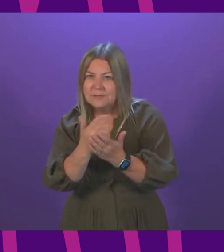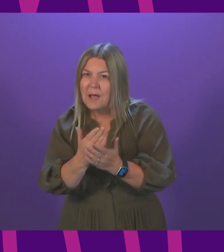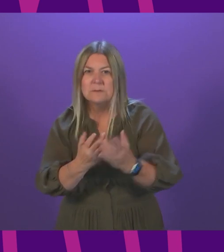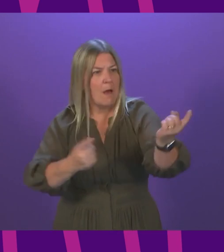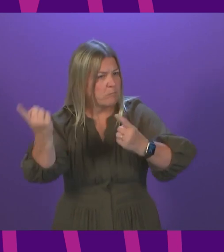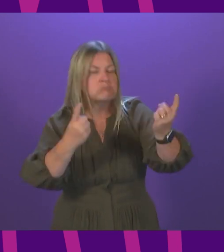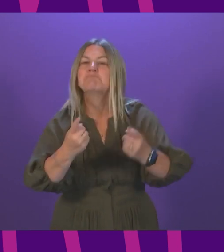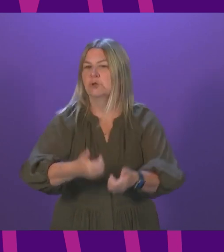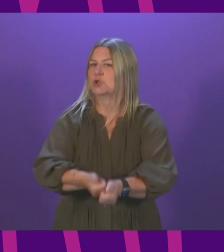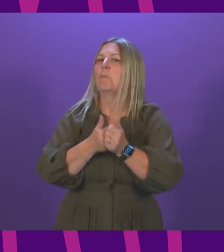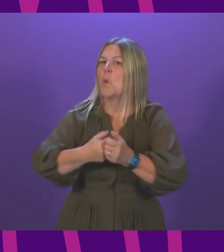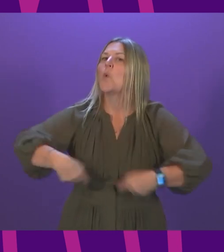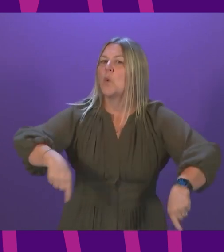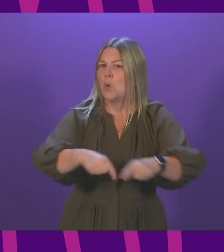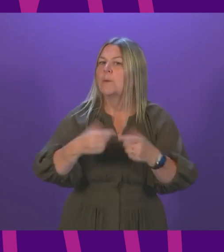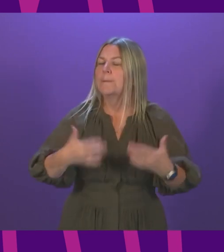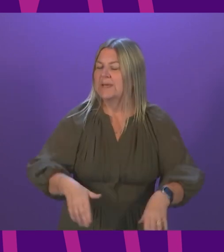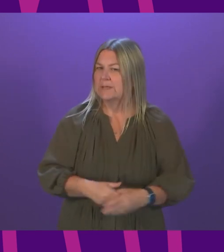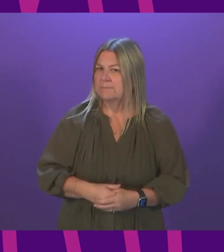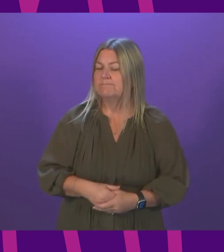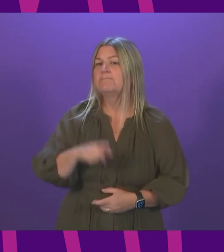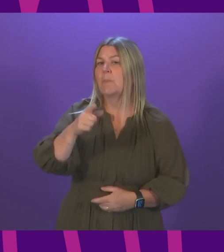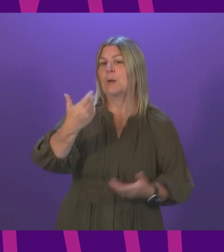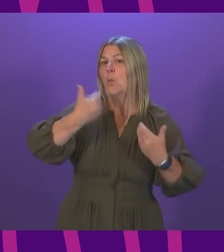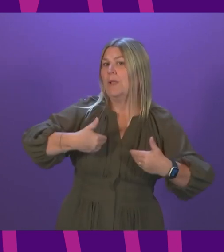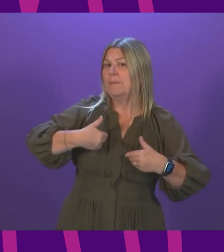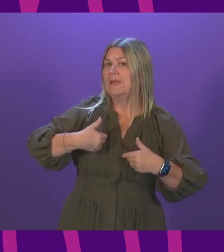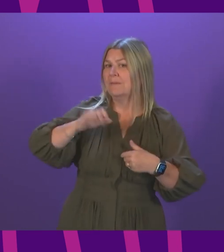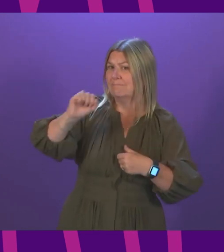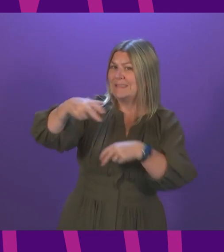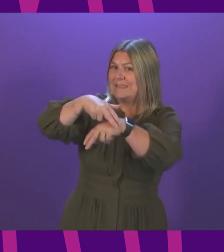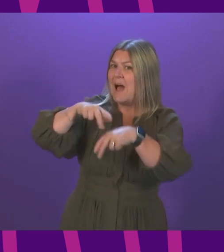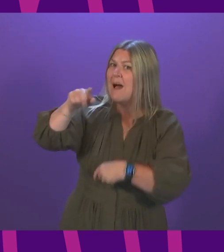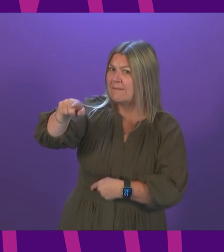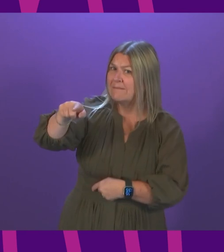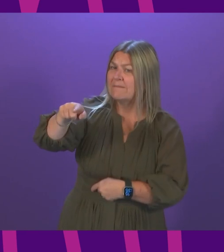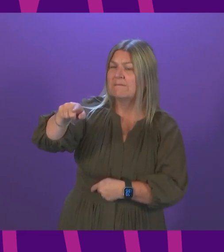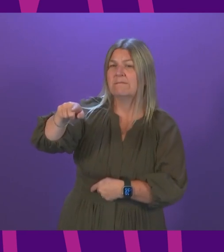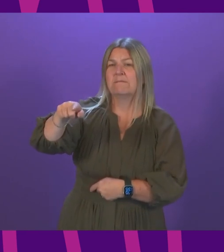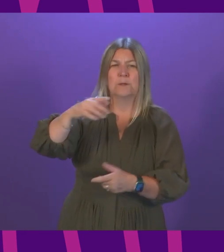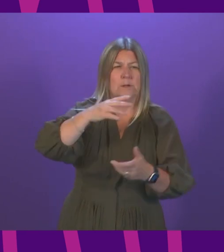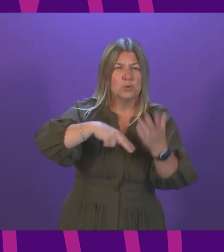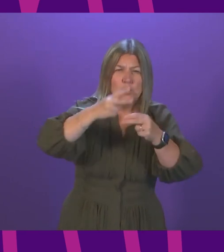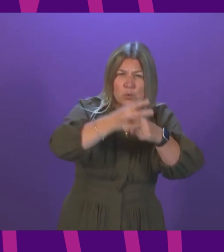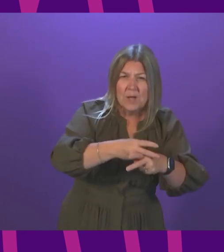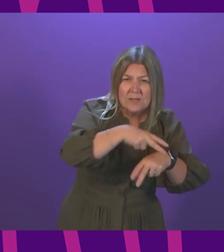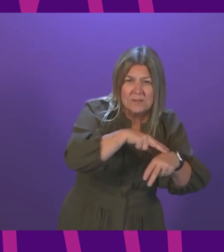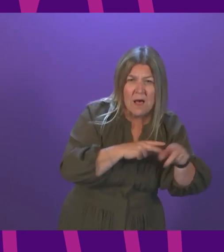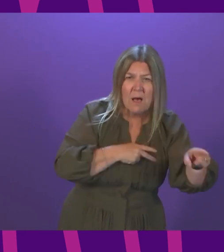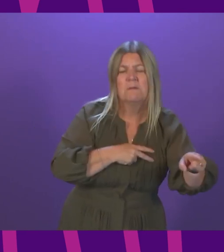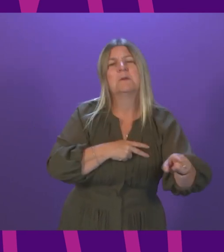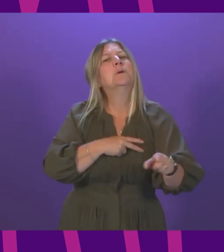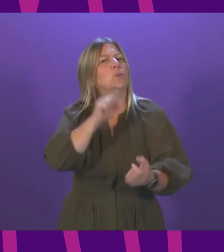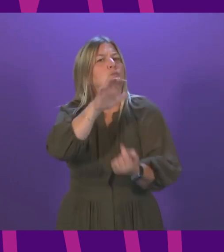themselves. On that point, let me close this statement by saying that the wellbeing of our ambulance service and wider health and social care workers is of